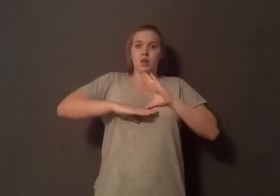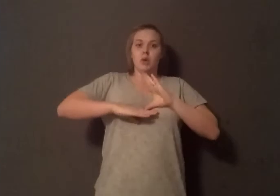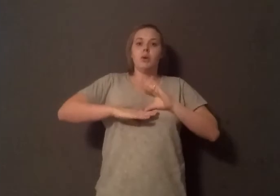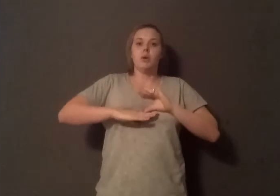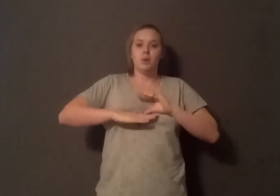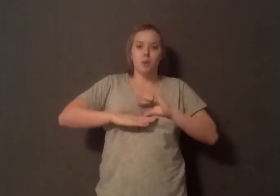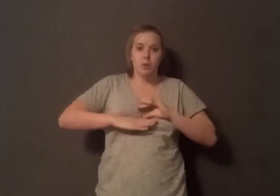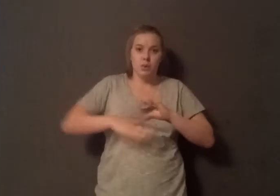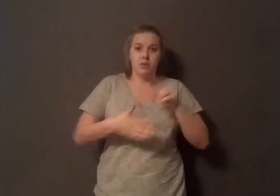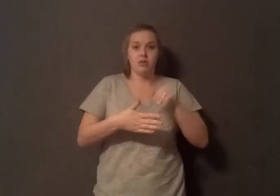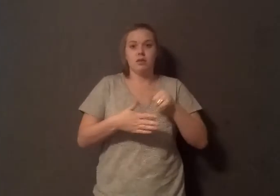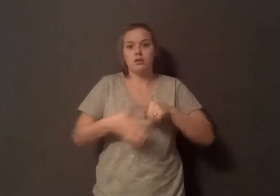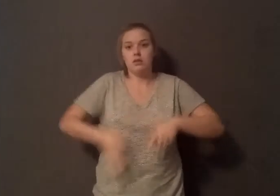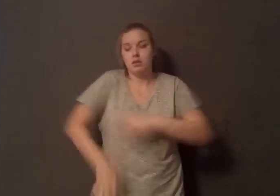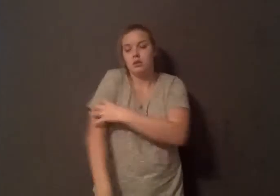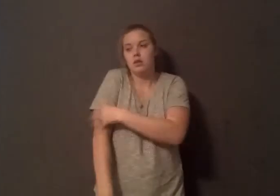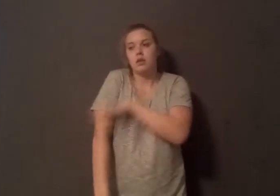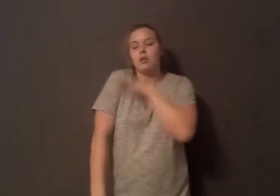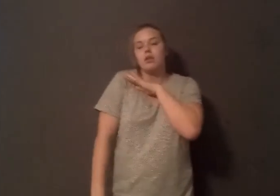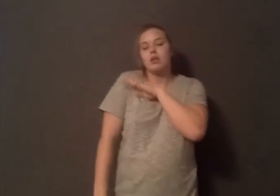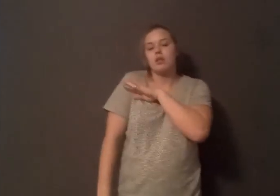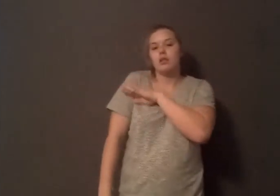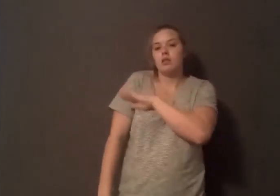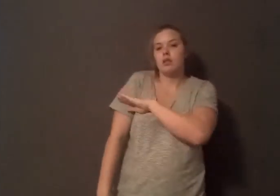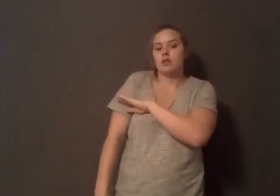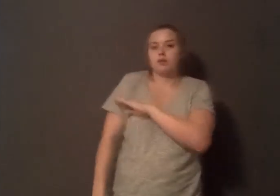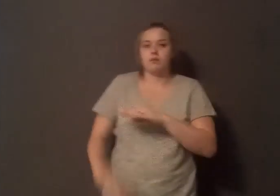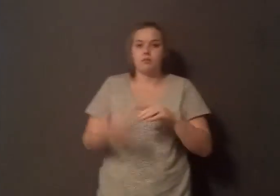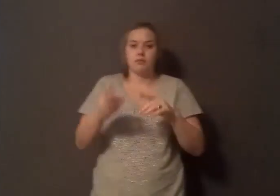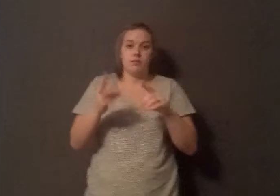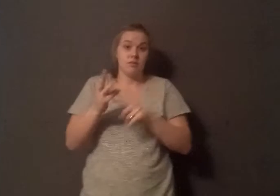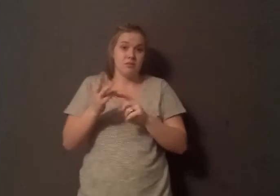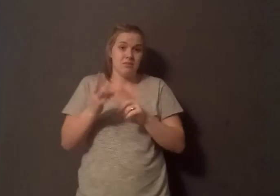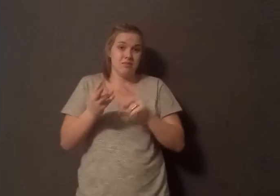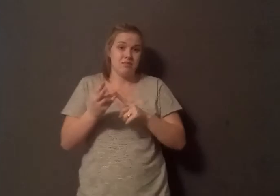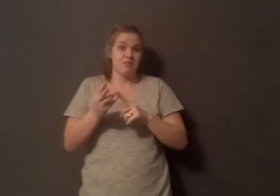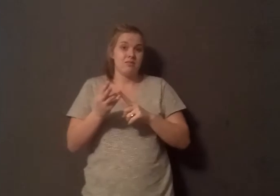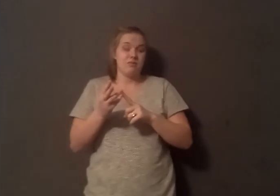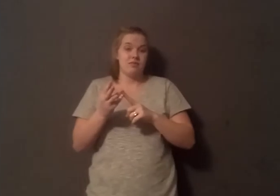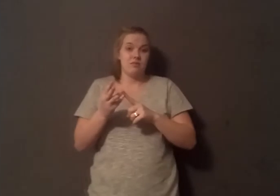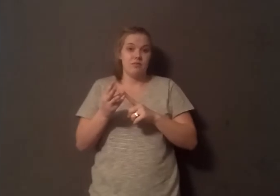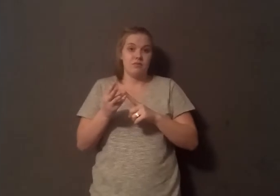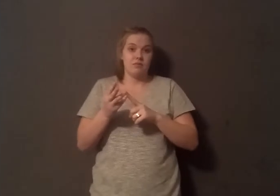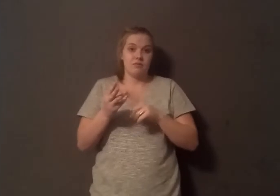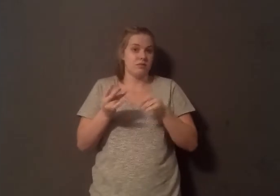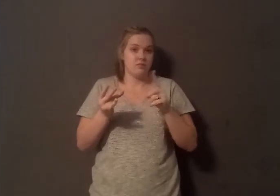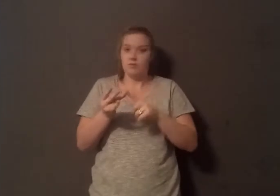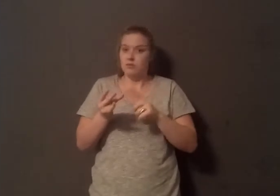cyclobenzapine for a muscle relaxer. Also take Topamax and Prozac. And I also use a CPAP machine to help me